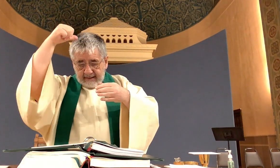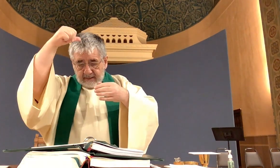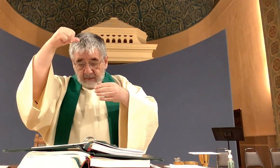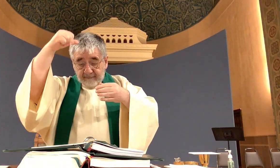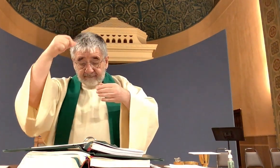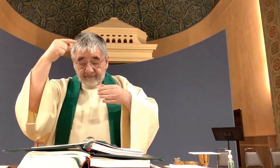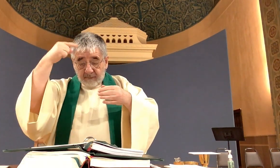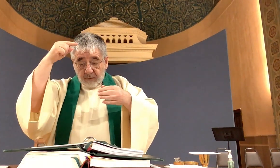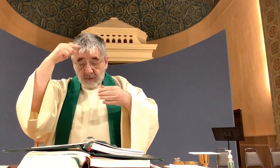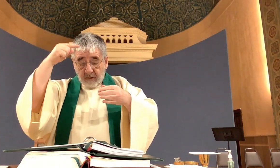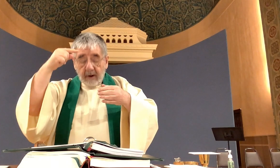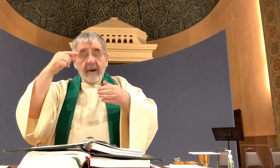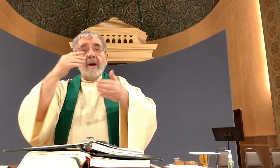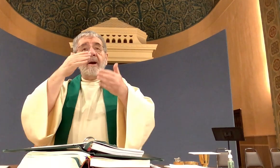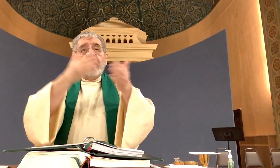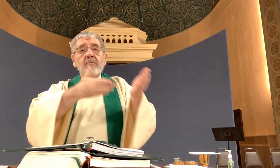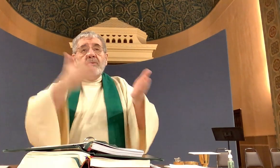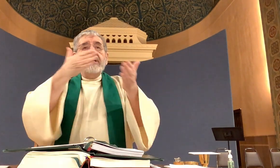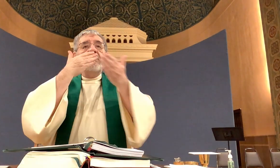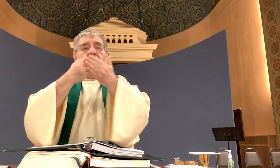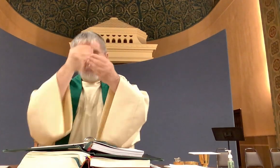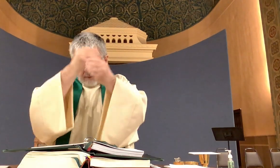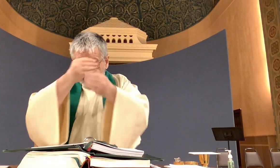to bring glad tidings to the poor.